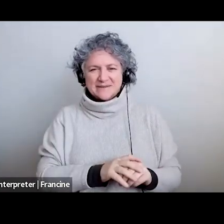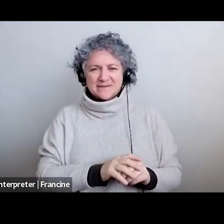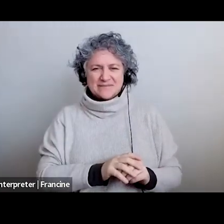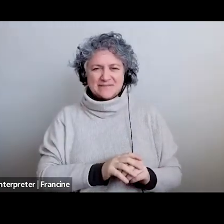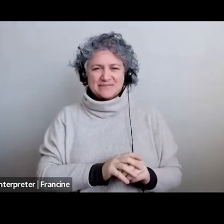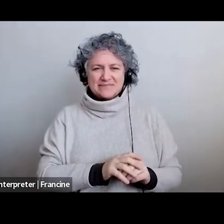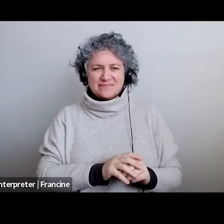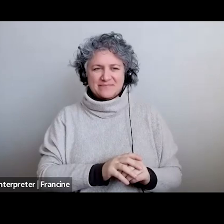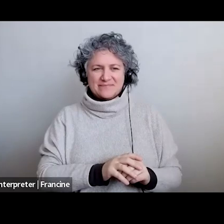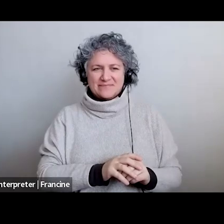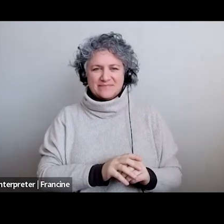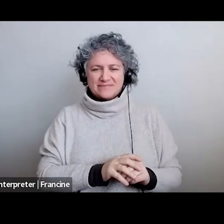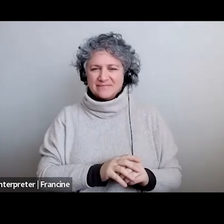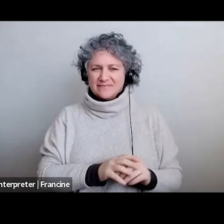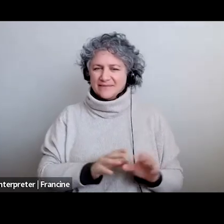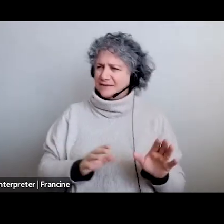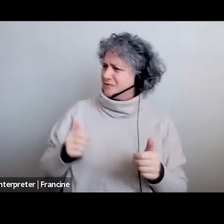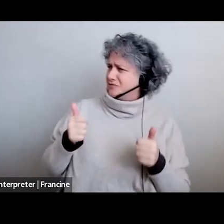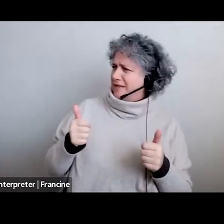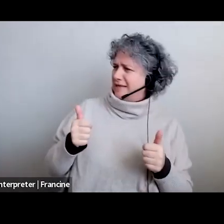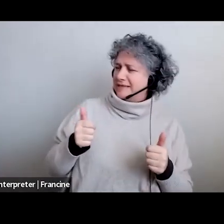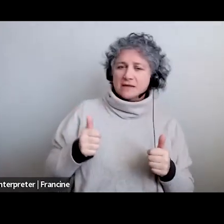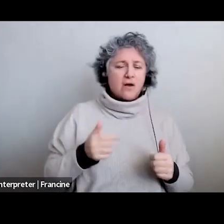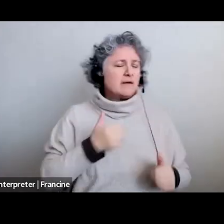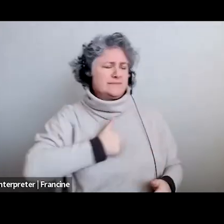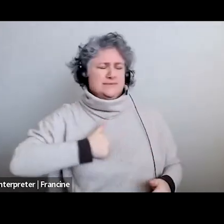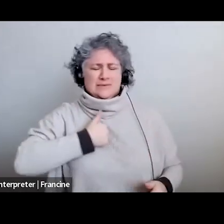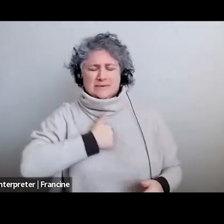so great i just i'm sorry um